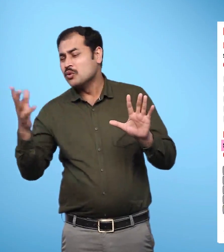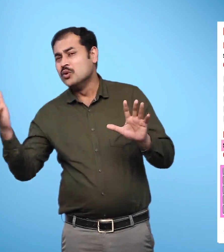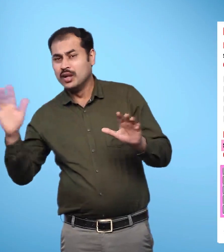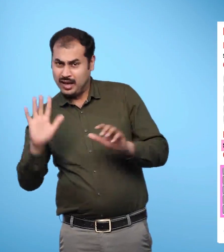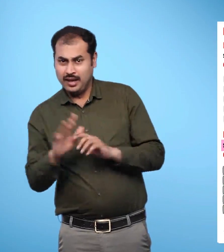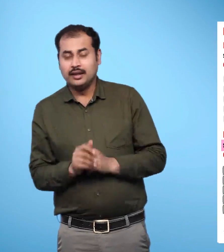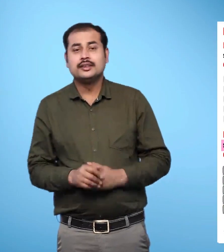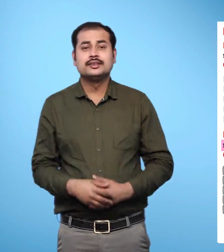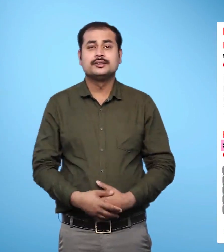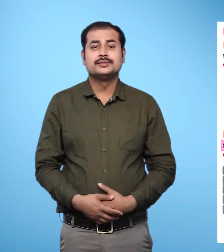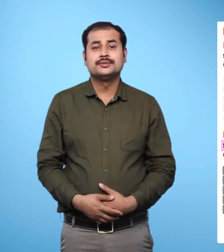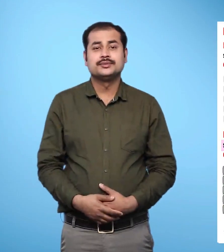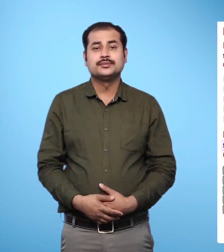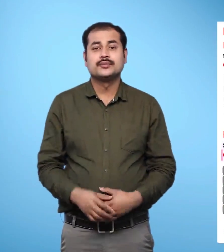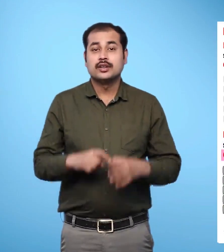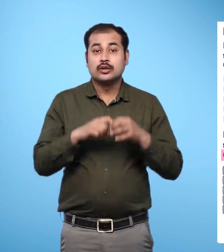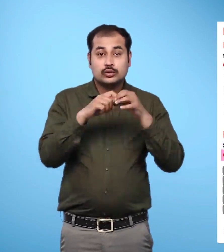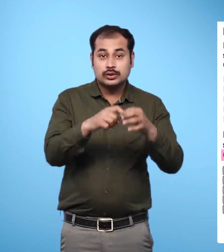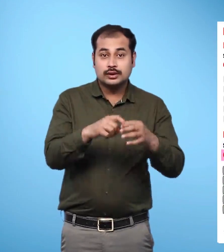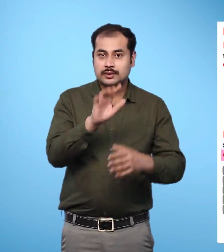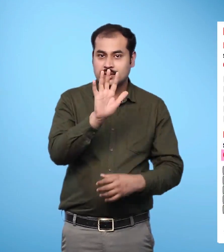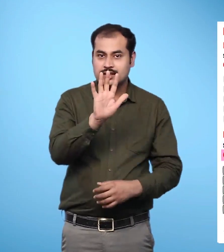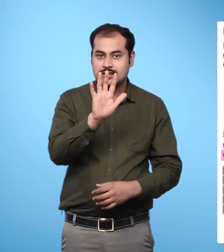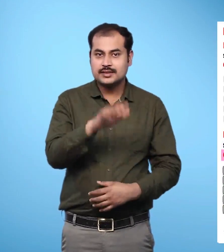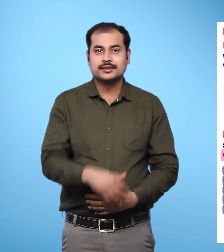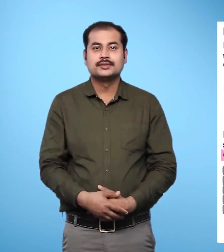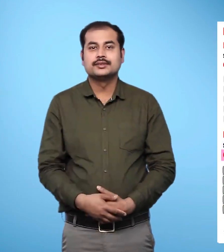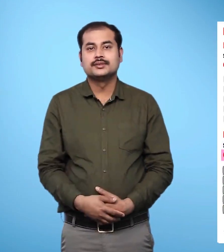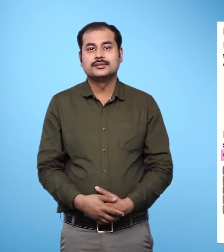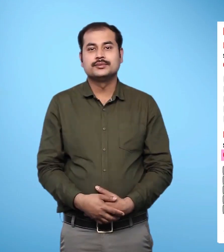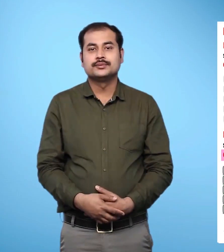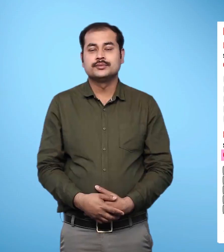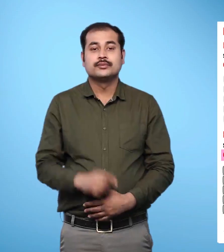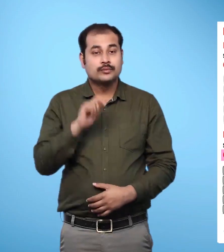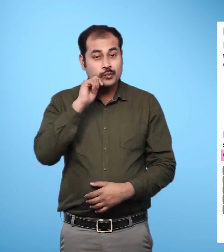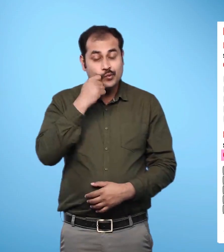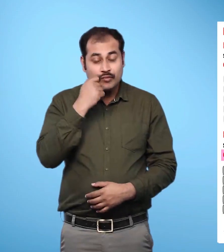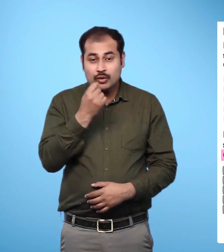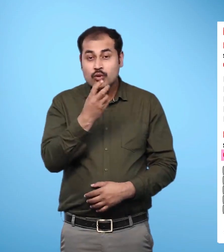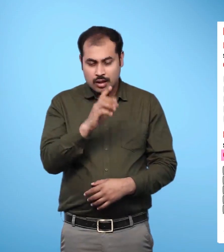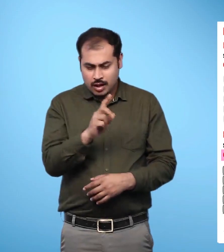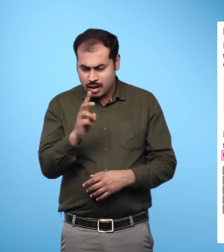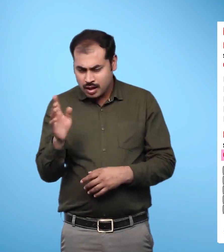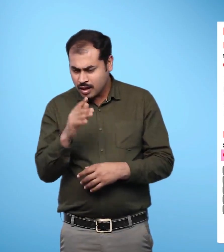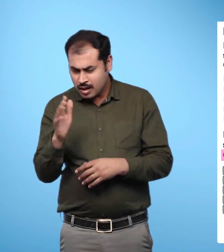a box. Question 5 Make a group of 10